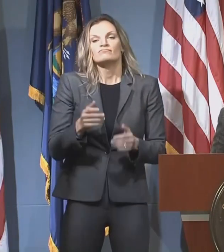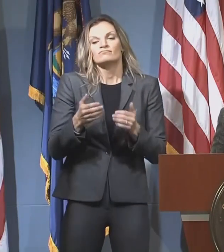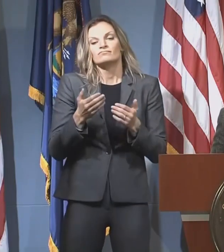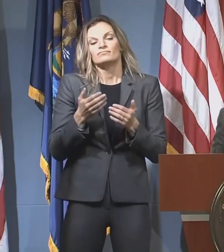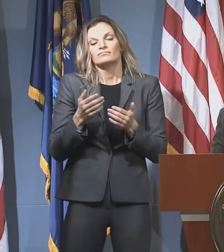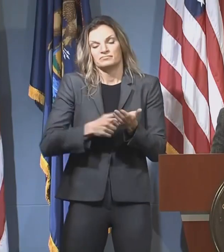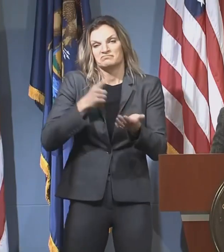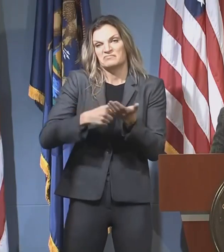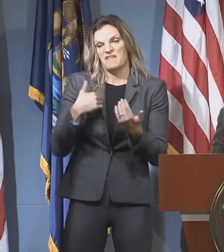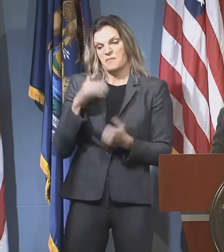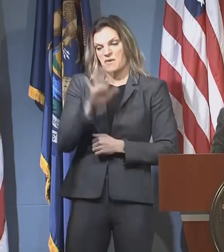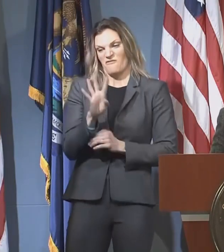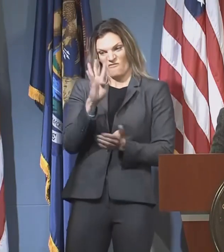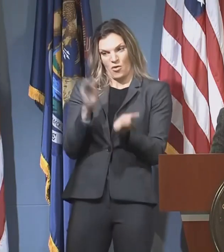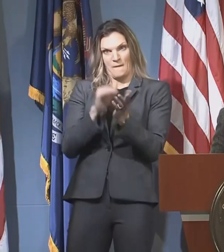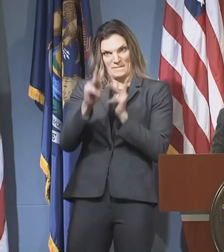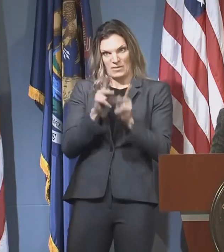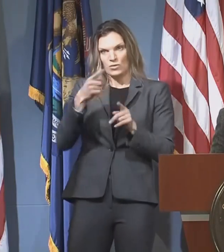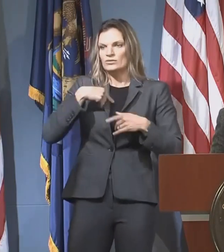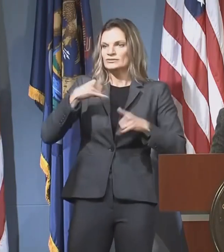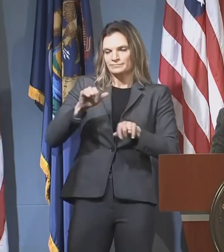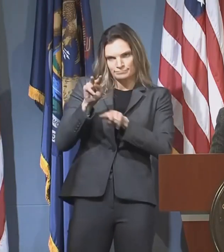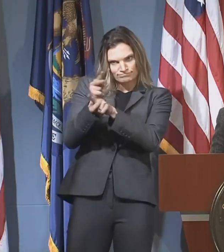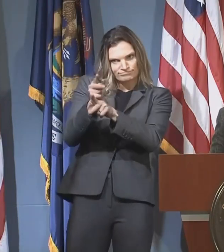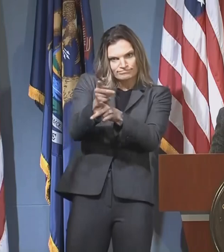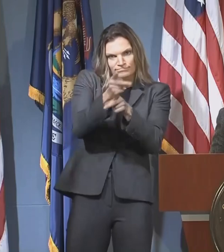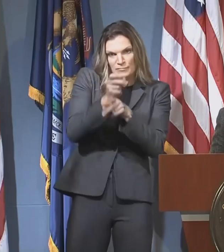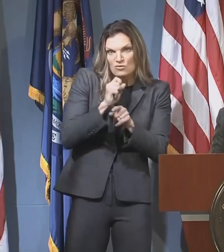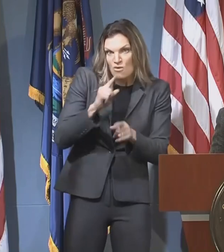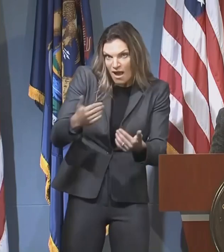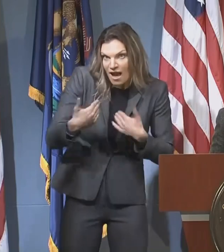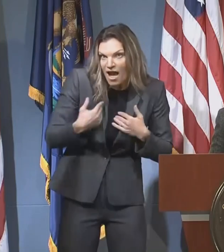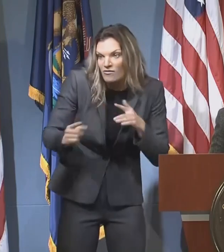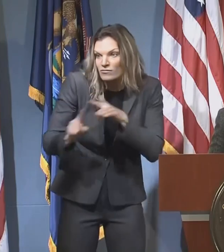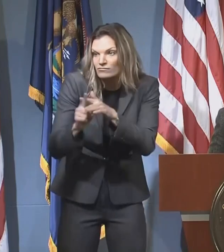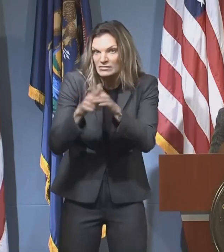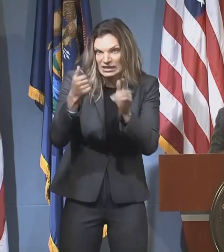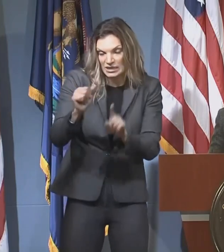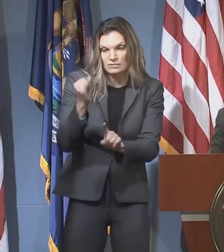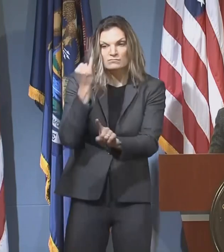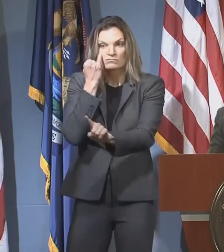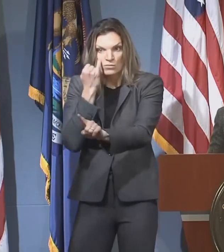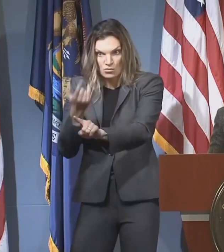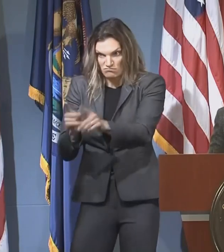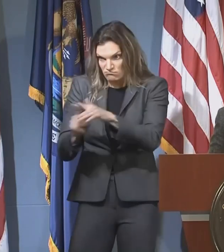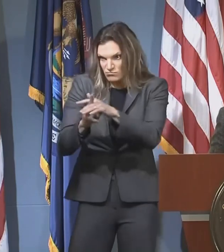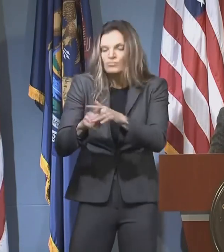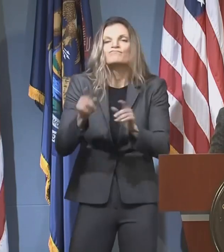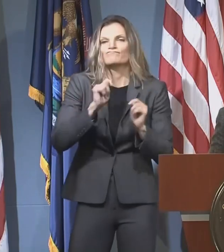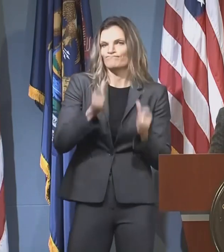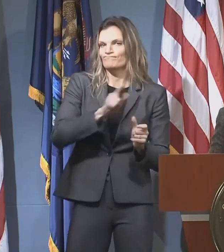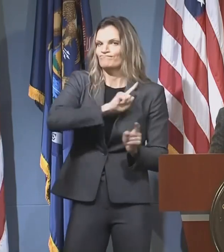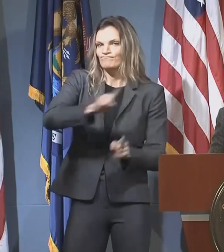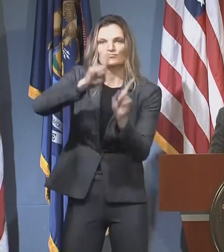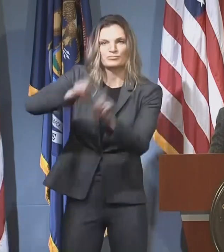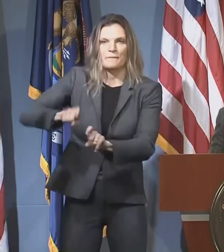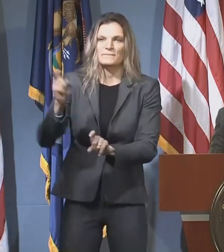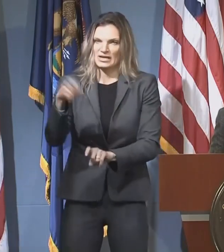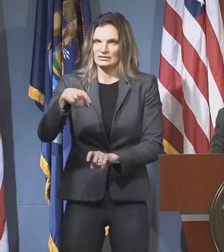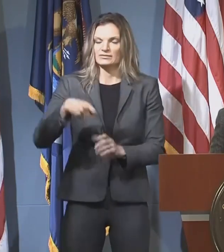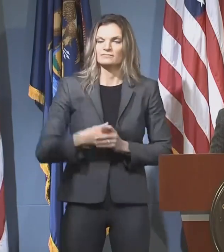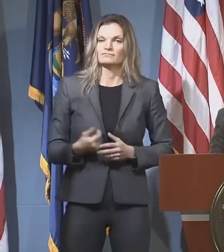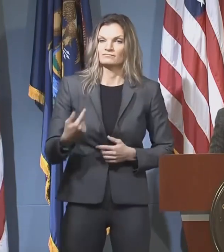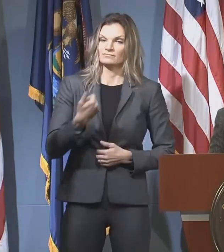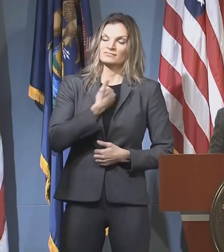people who are actively being monitored for development of symptoms so we can quickly get them a test if they do. I just want to say I'm